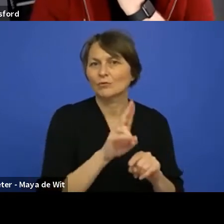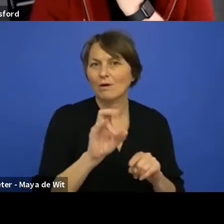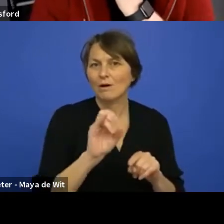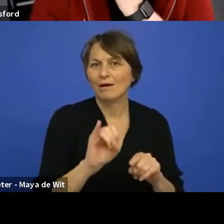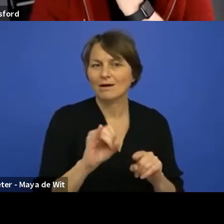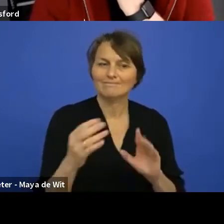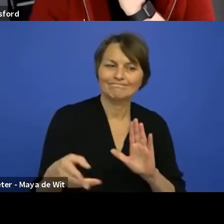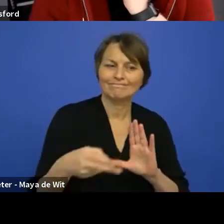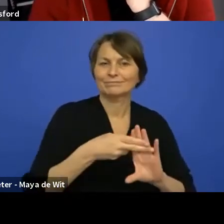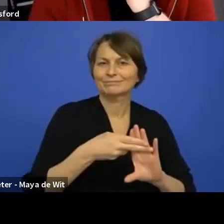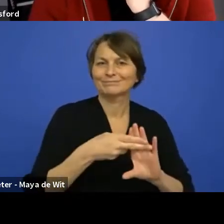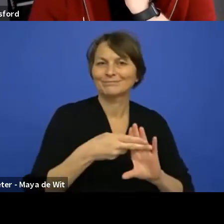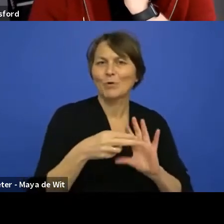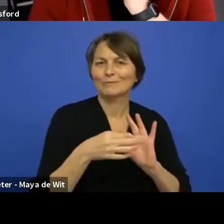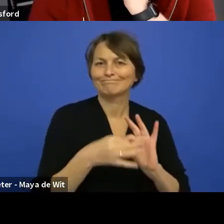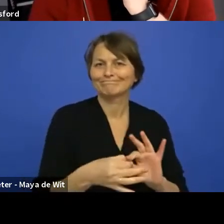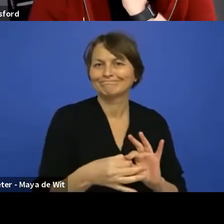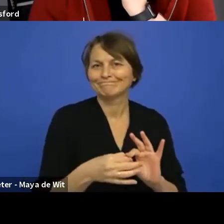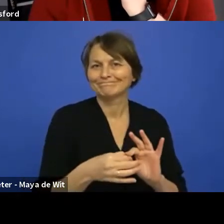Cool. Um, so